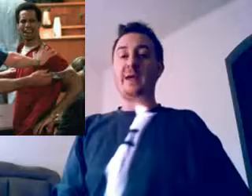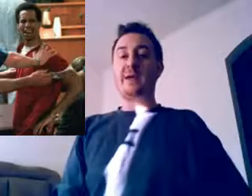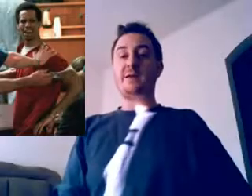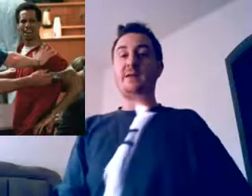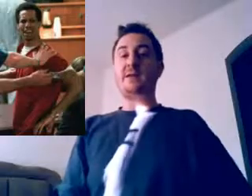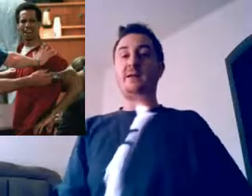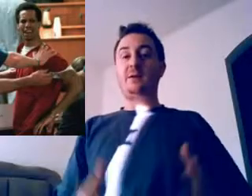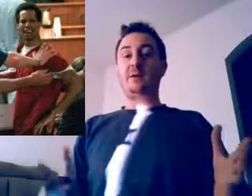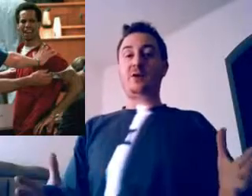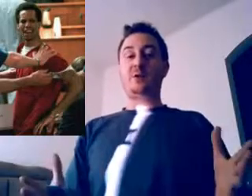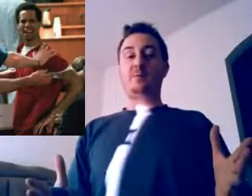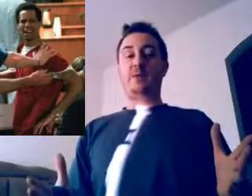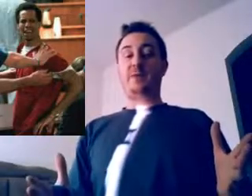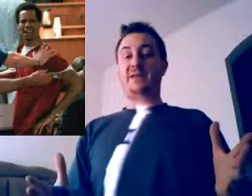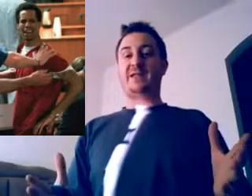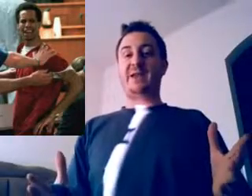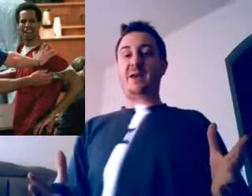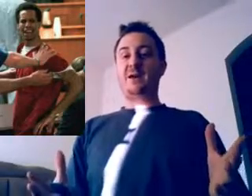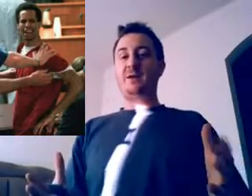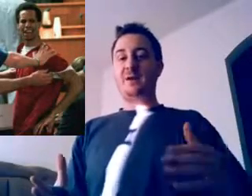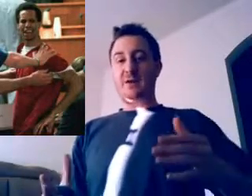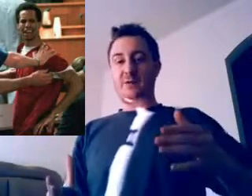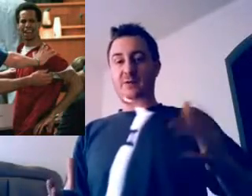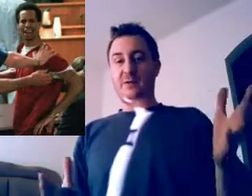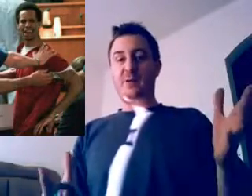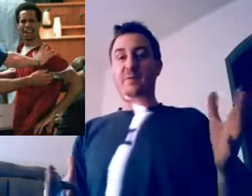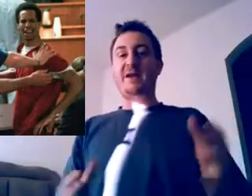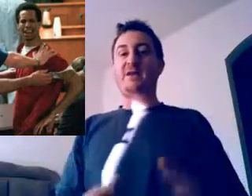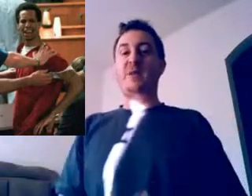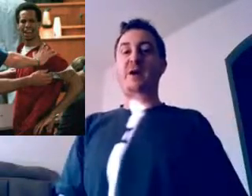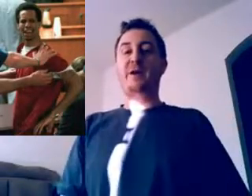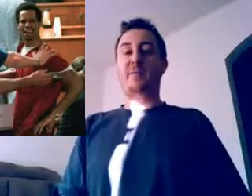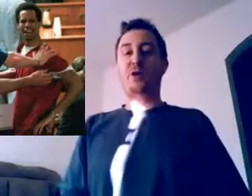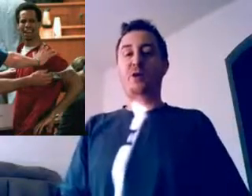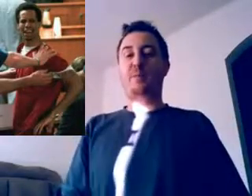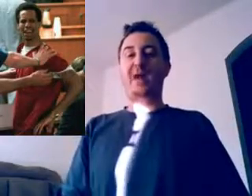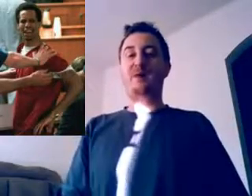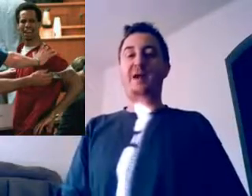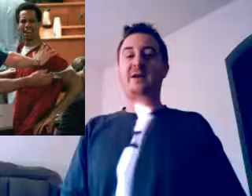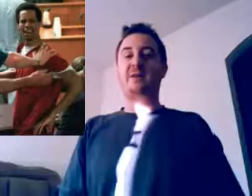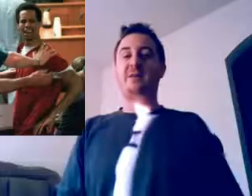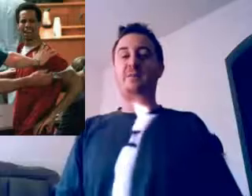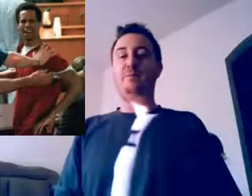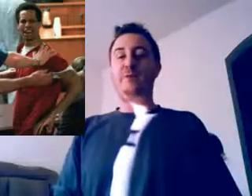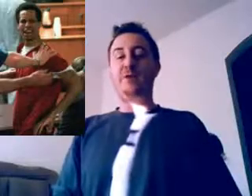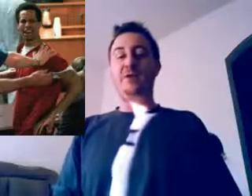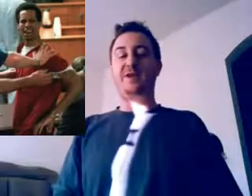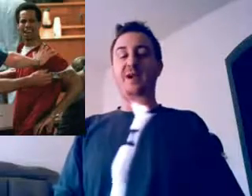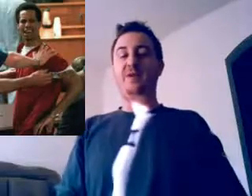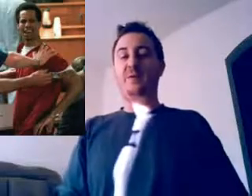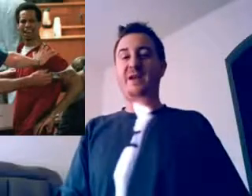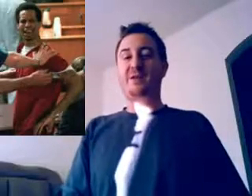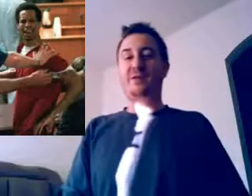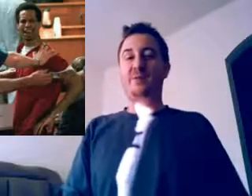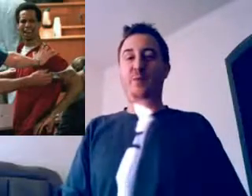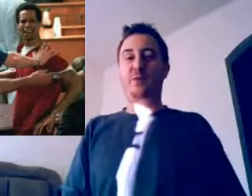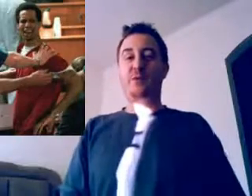wins, could it be said that it was, you know, based upon a poor black man's, you know, death, based on poor